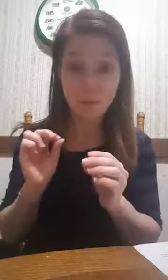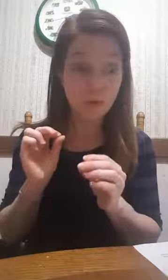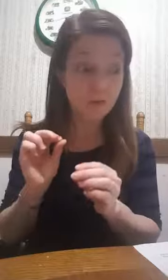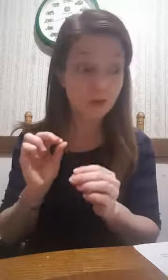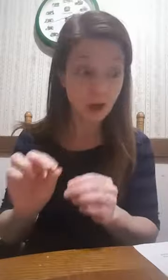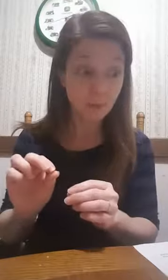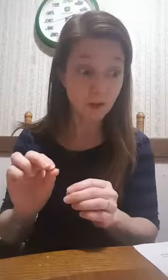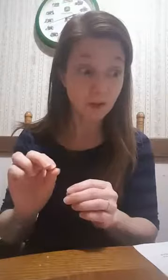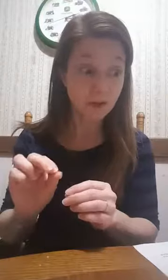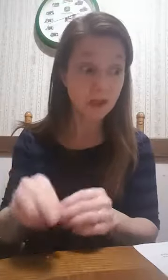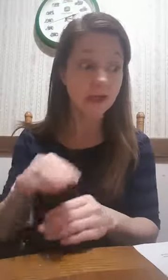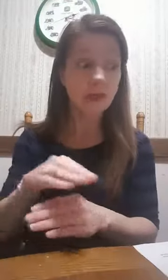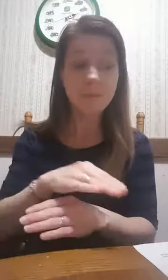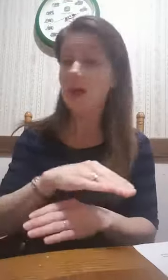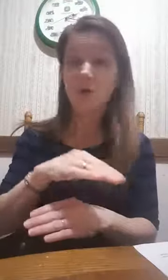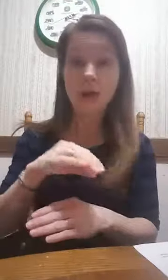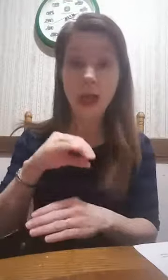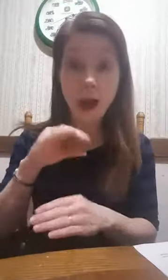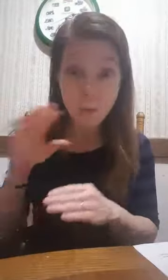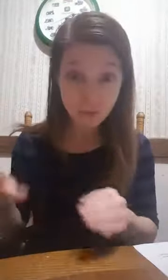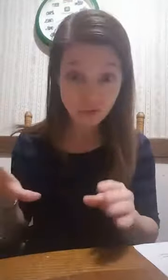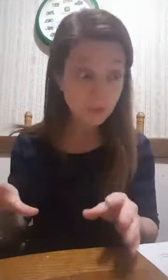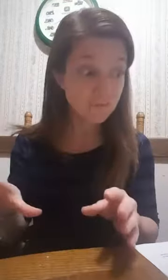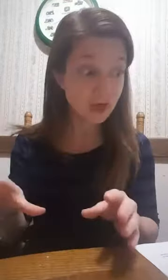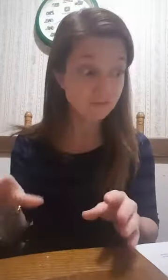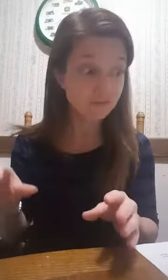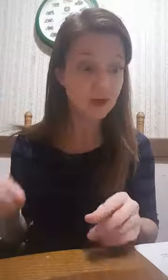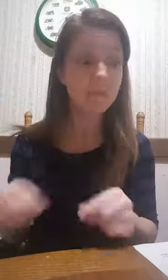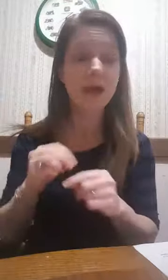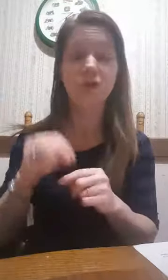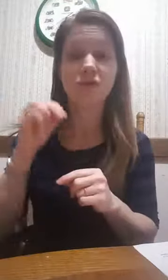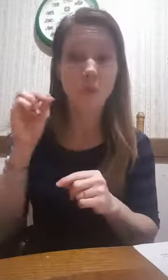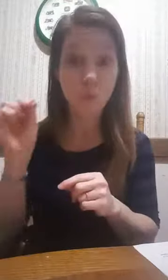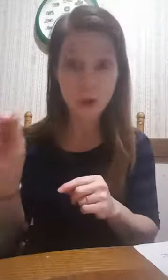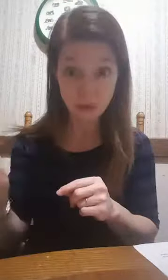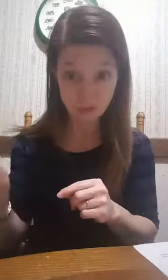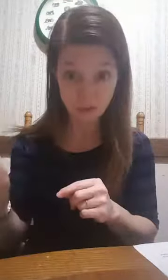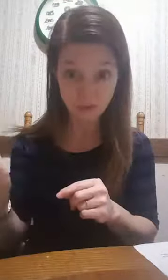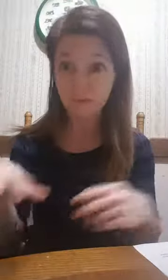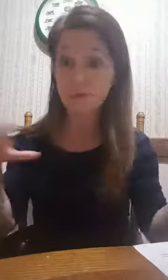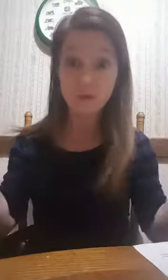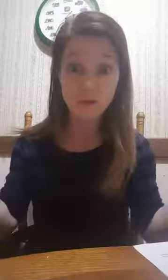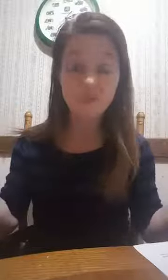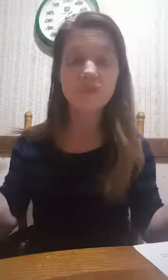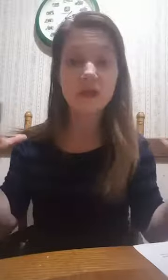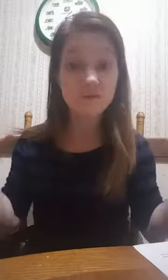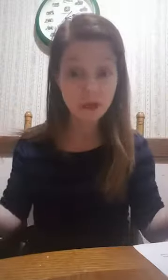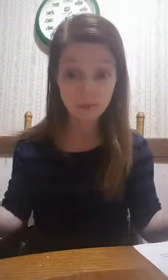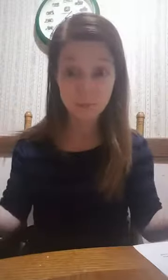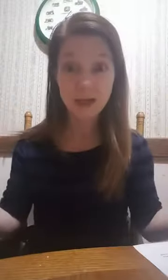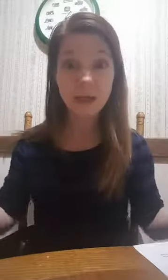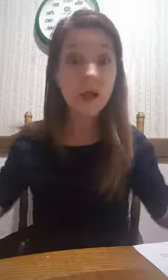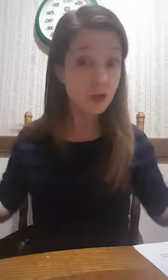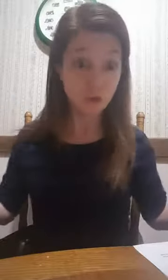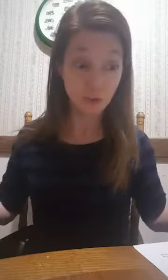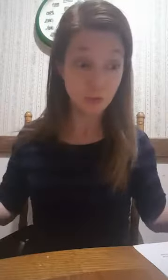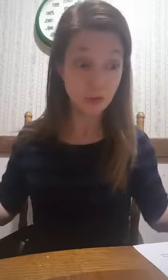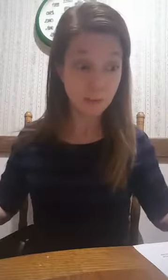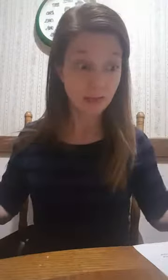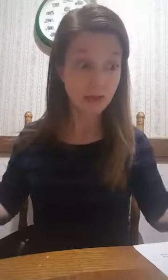in the stock market. It doesn't matter how much you invest, it matters when you invest. And if you've ever invested money, you know about that.